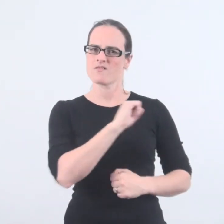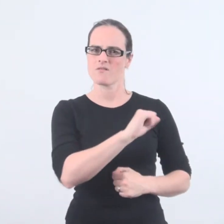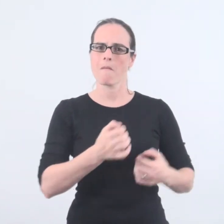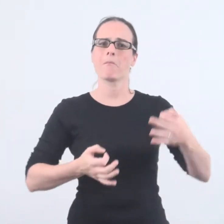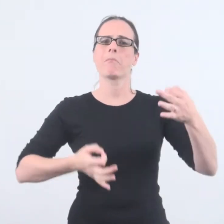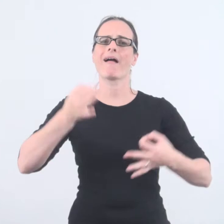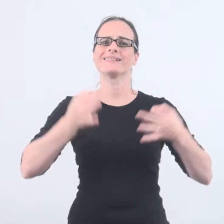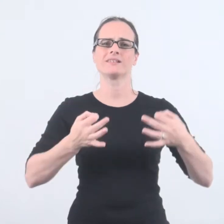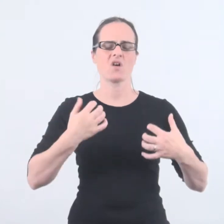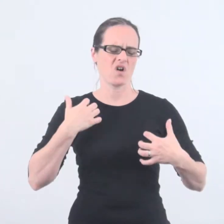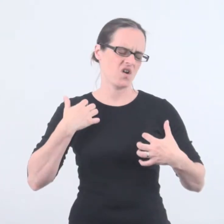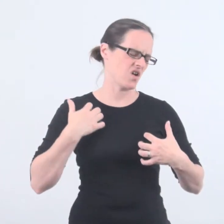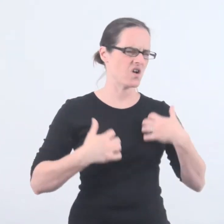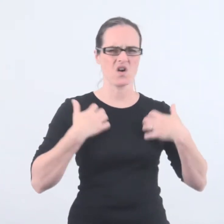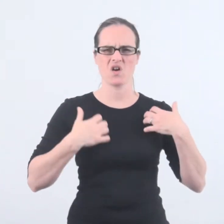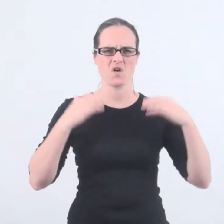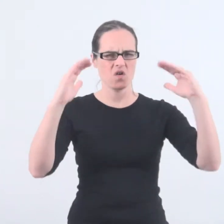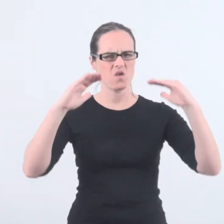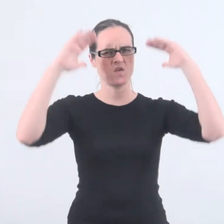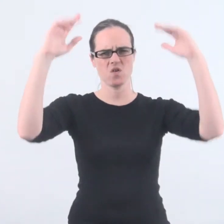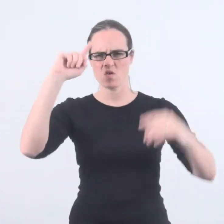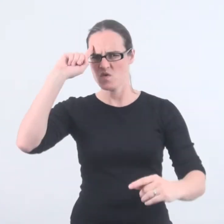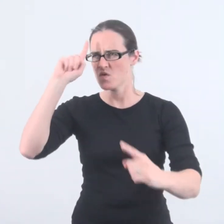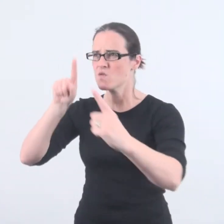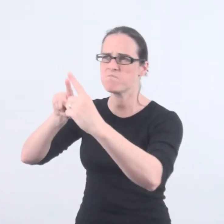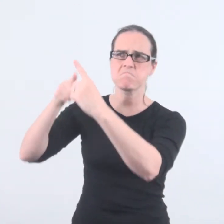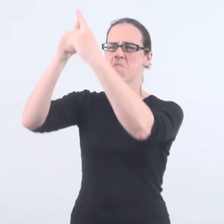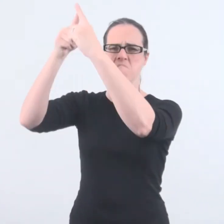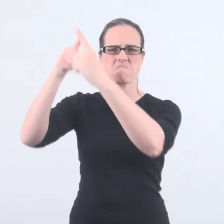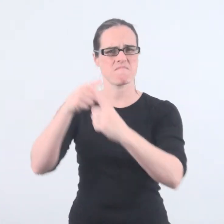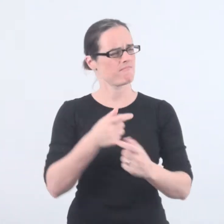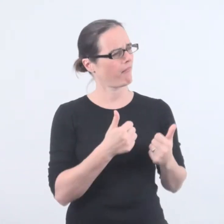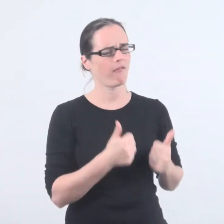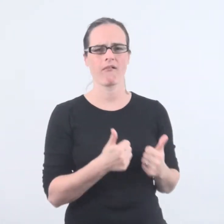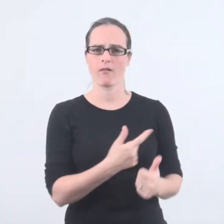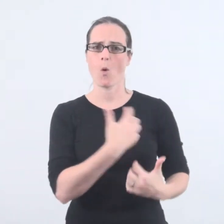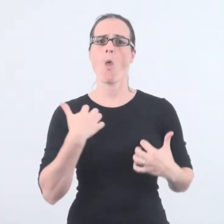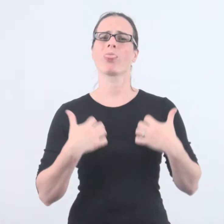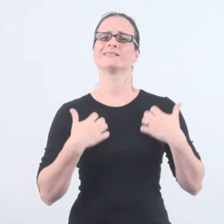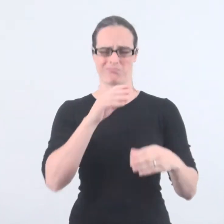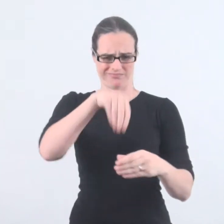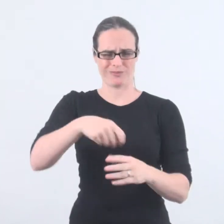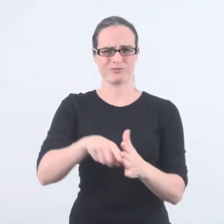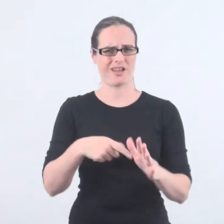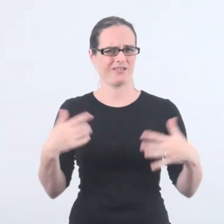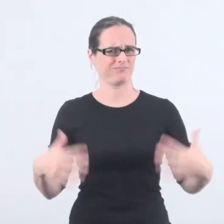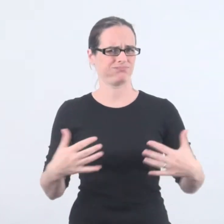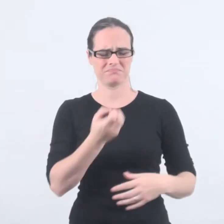His passion for politics and enthusiasm impressed us so much, and his involvement with the project has been amazing.